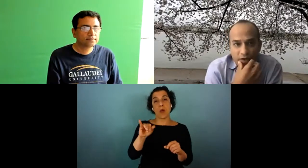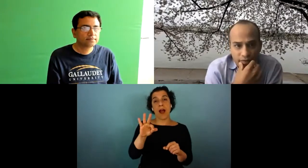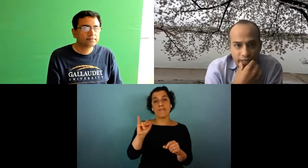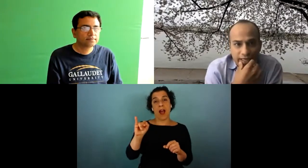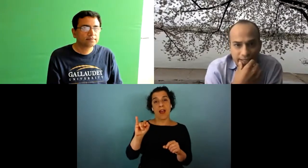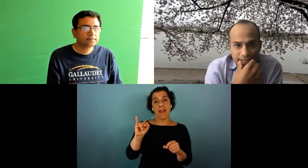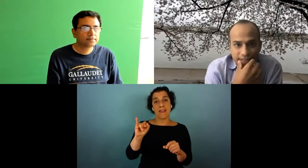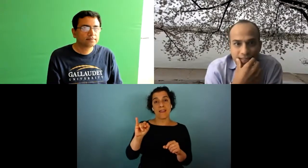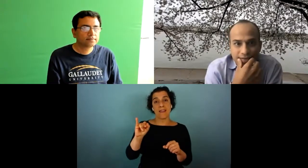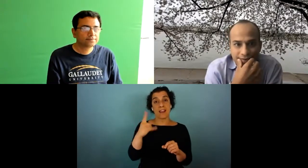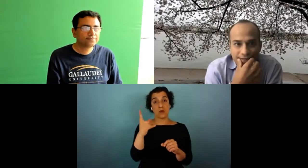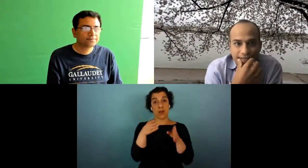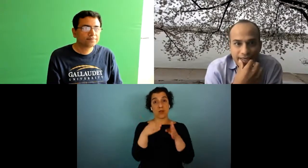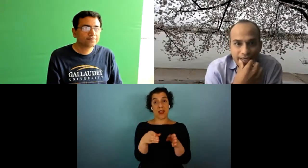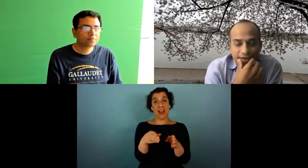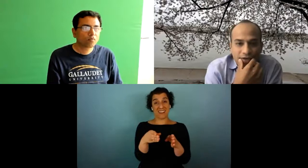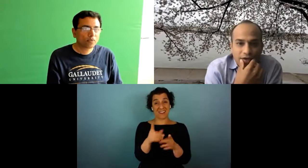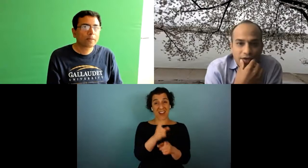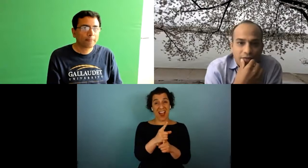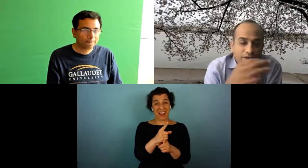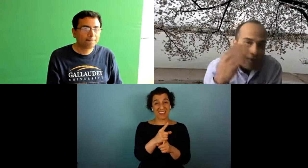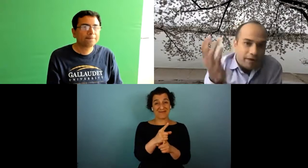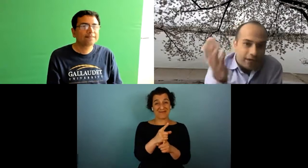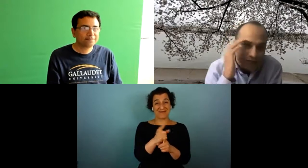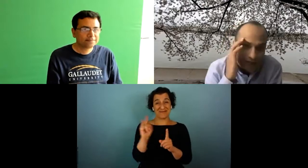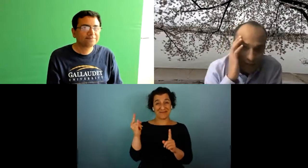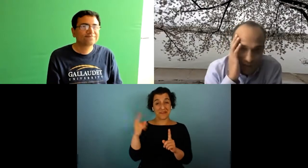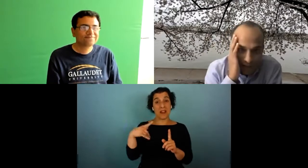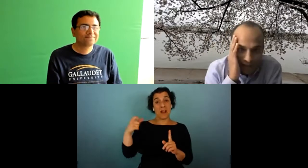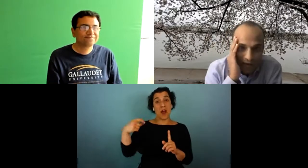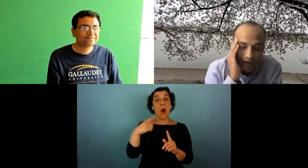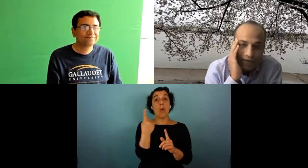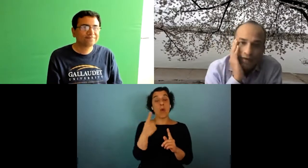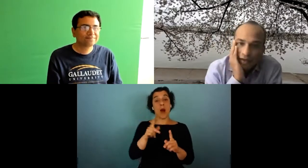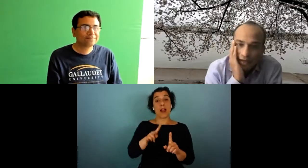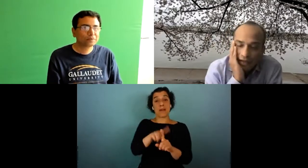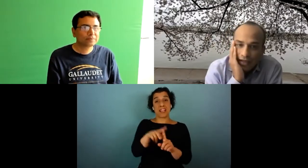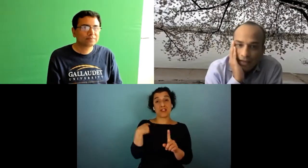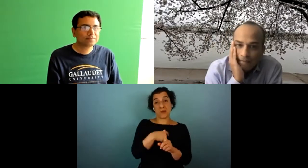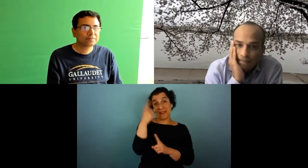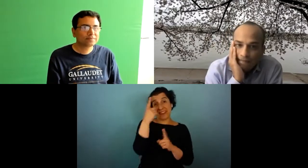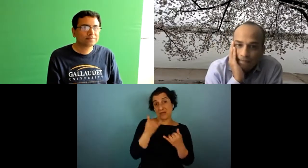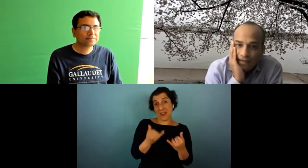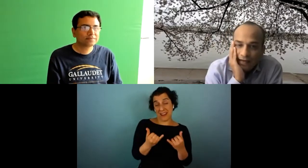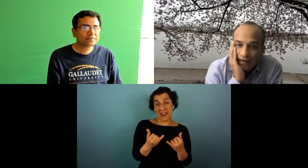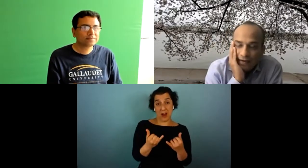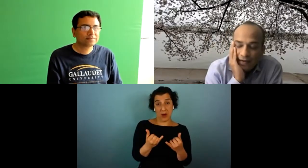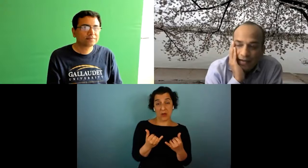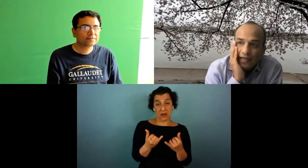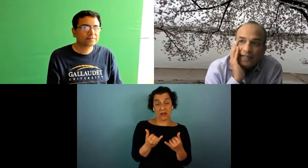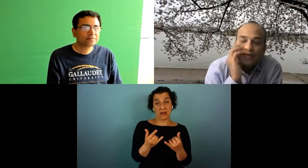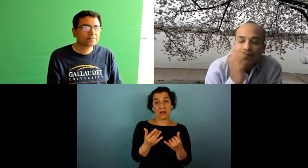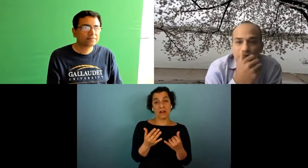as as of the modalities right and uh one of the applications that we were thinking right now um um and